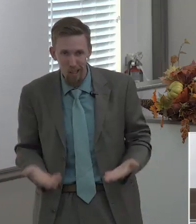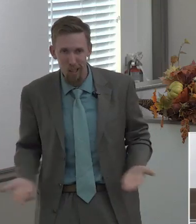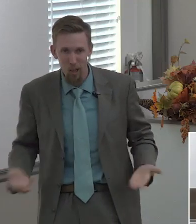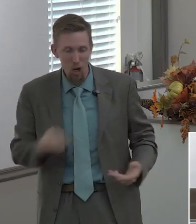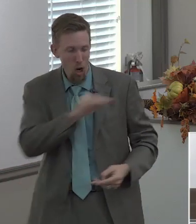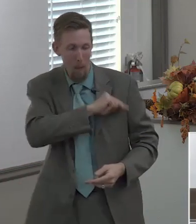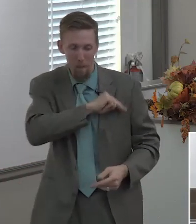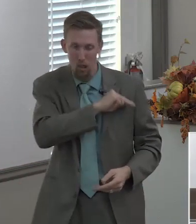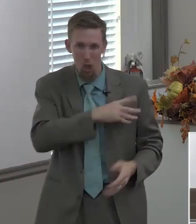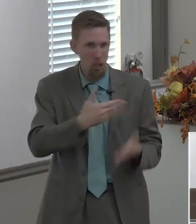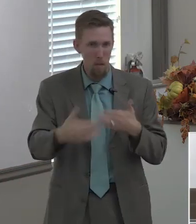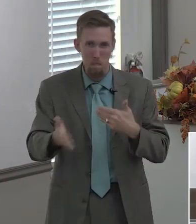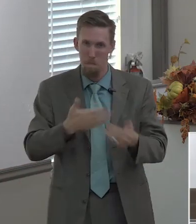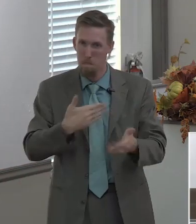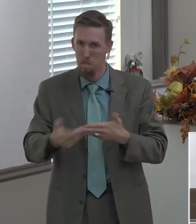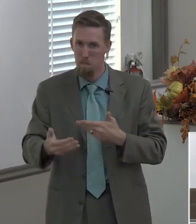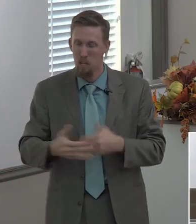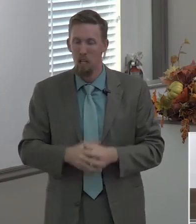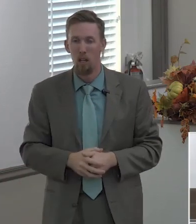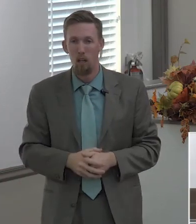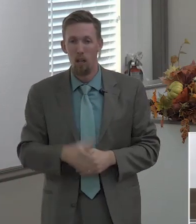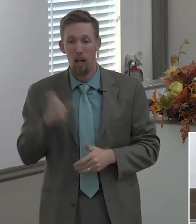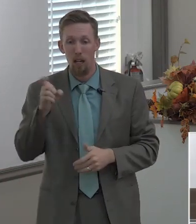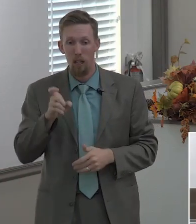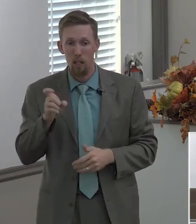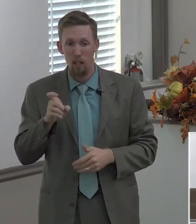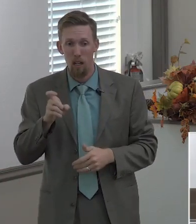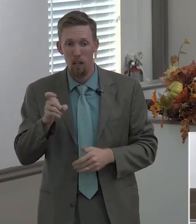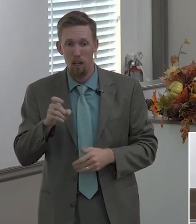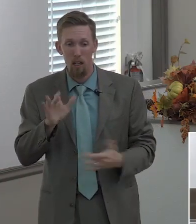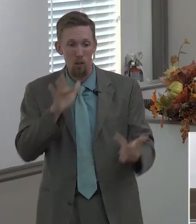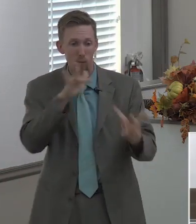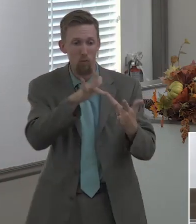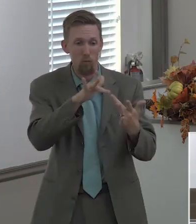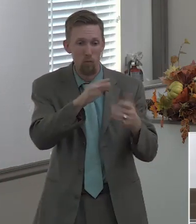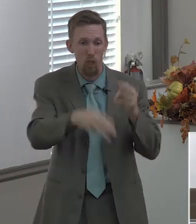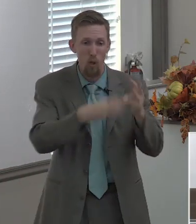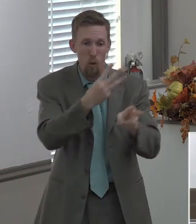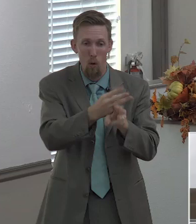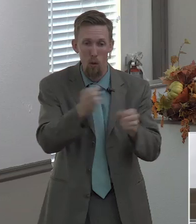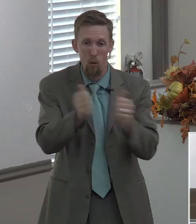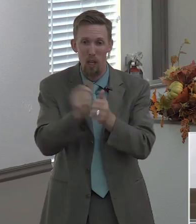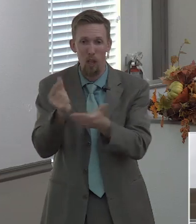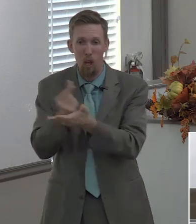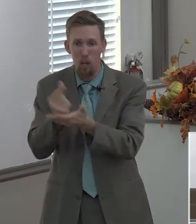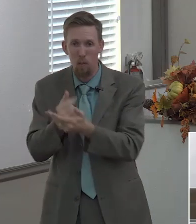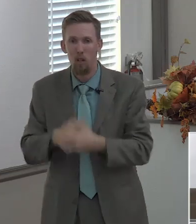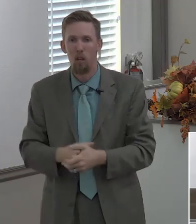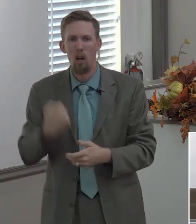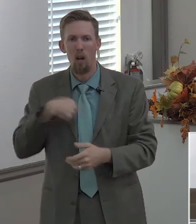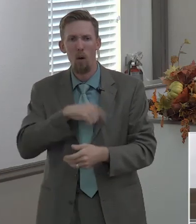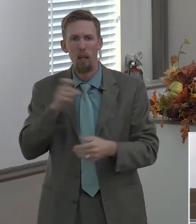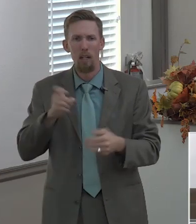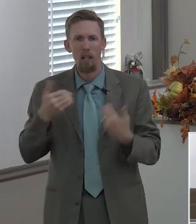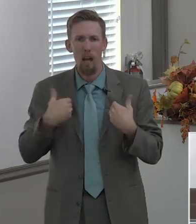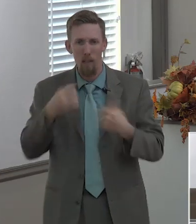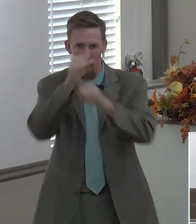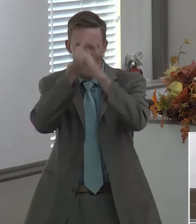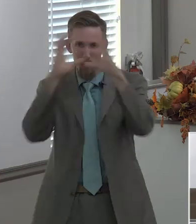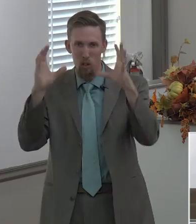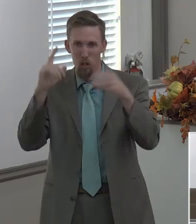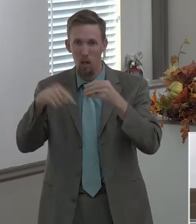field someplace there needs to be a vision of what elmwood baptist church can be